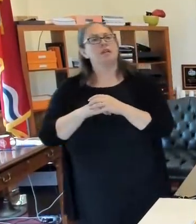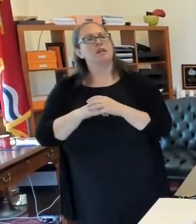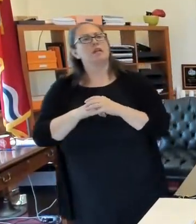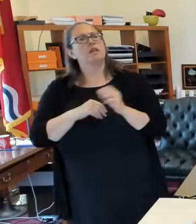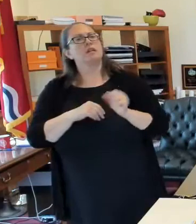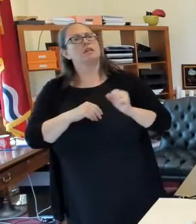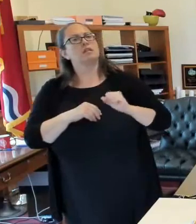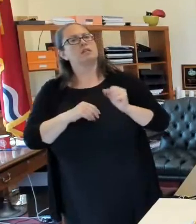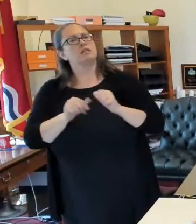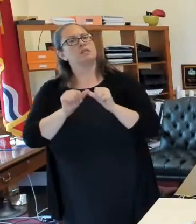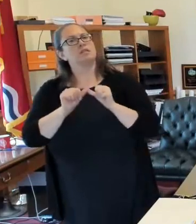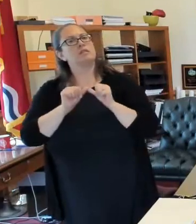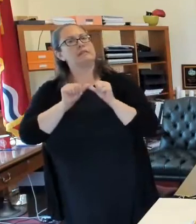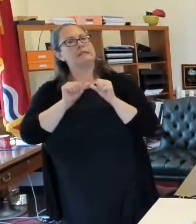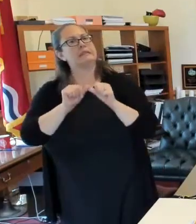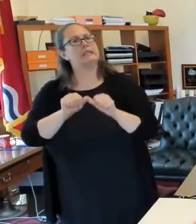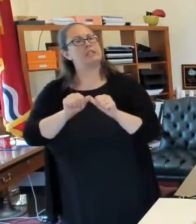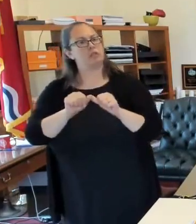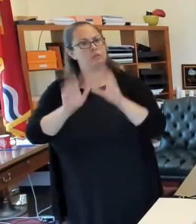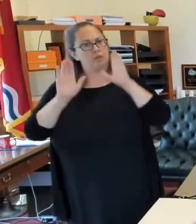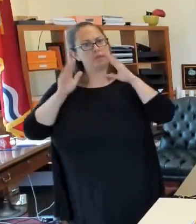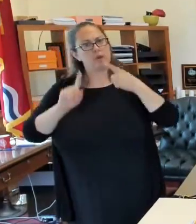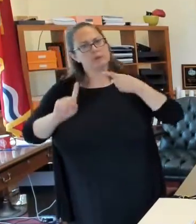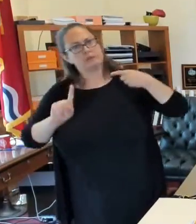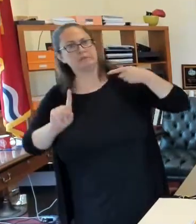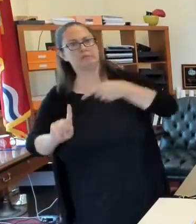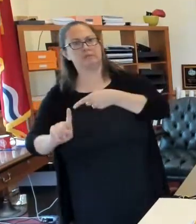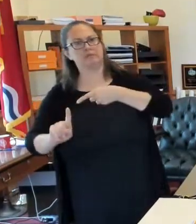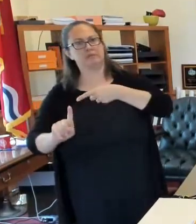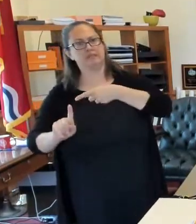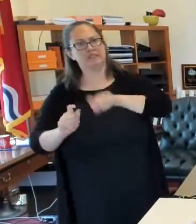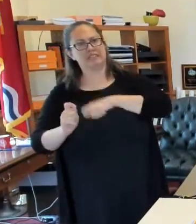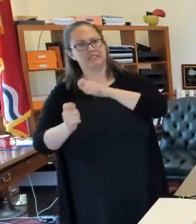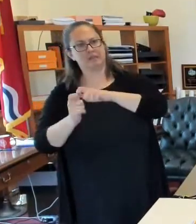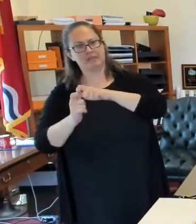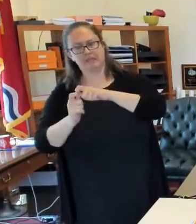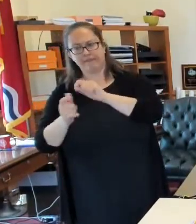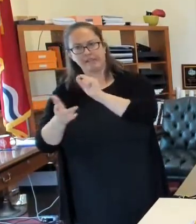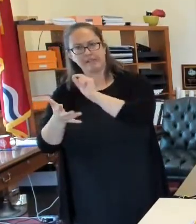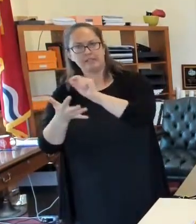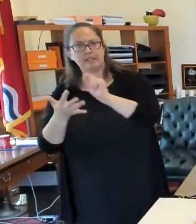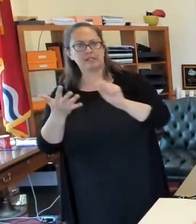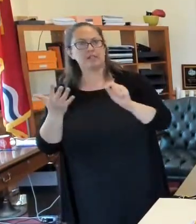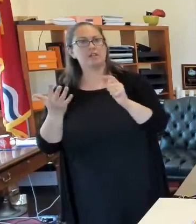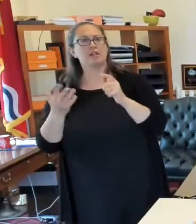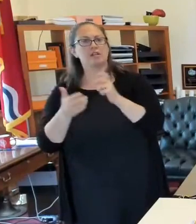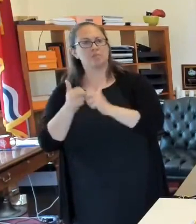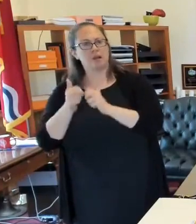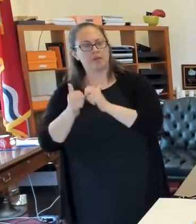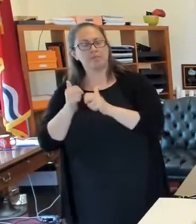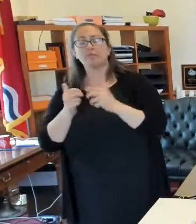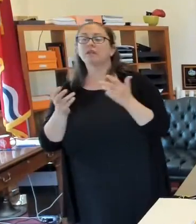continue with a more targeted approach because, um, for those businesses and, and it's most of them